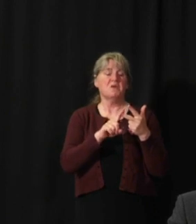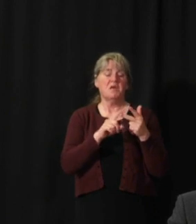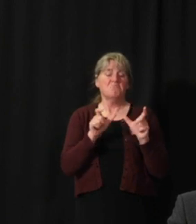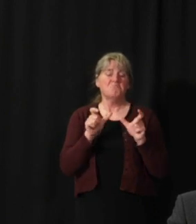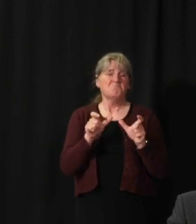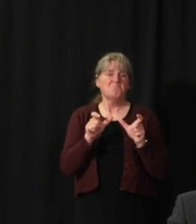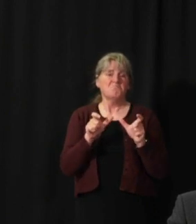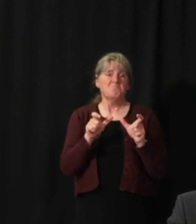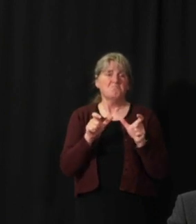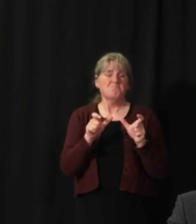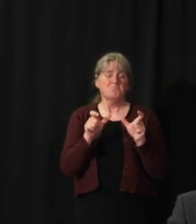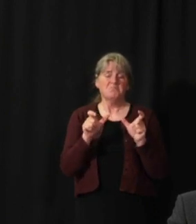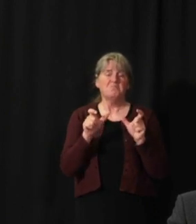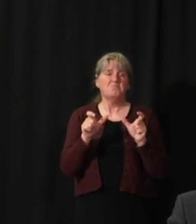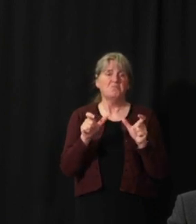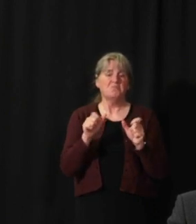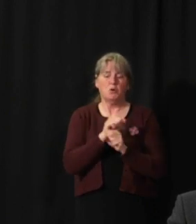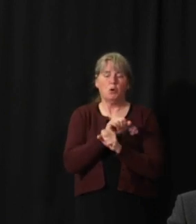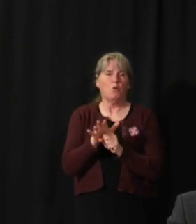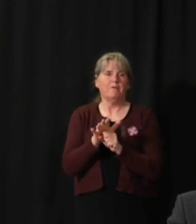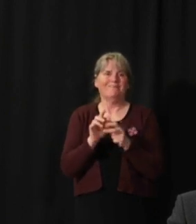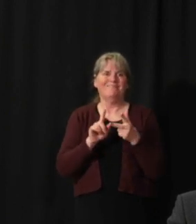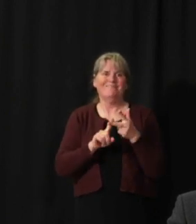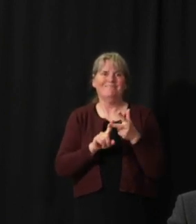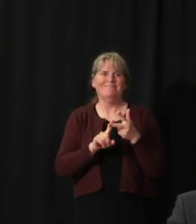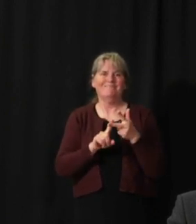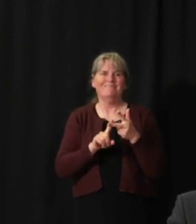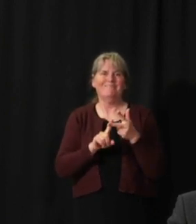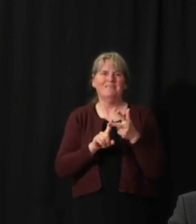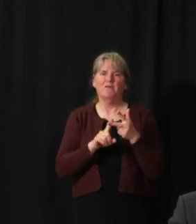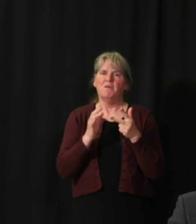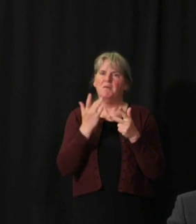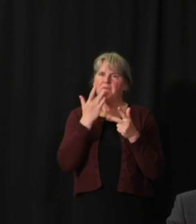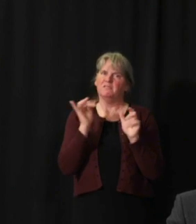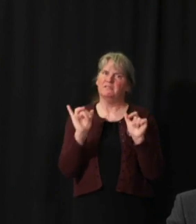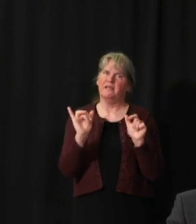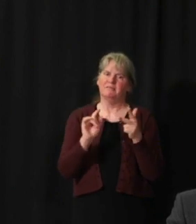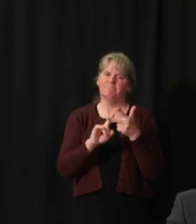case containment, which is, again, where we want to stay.